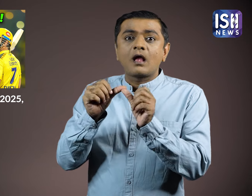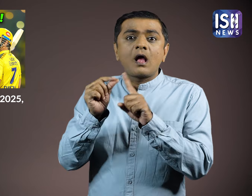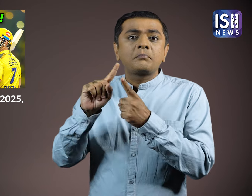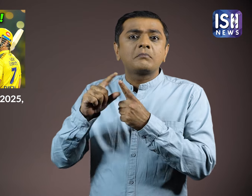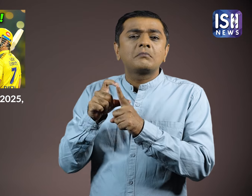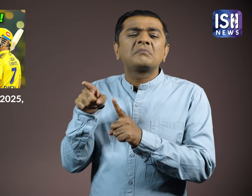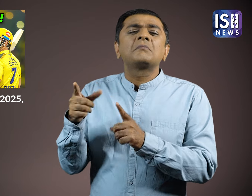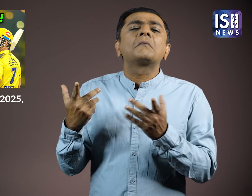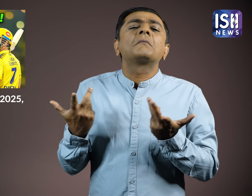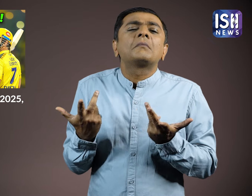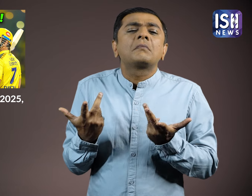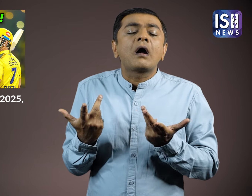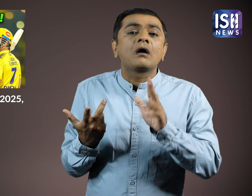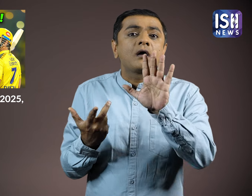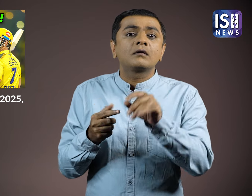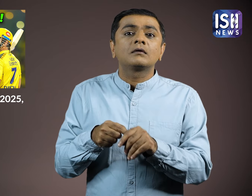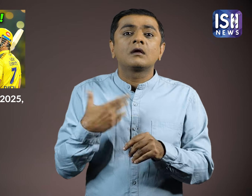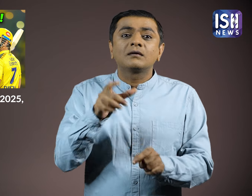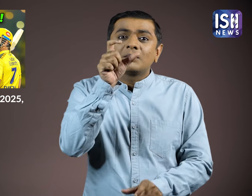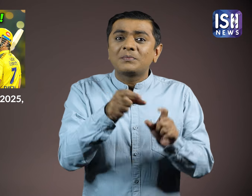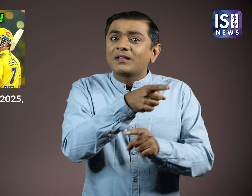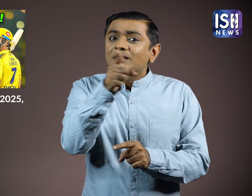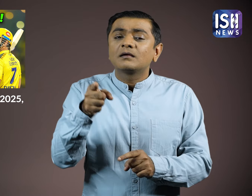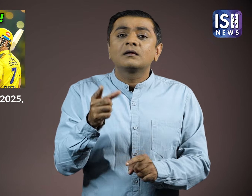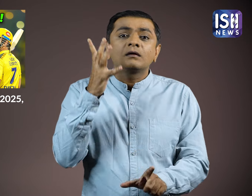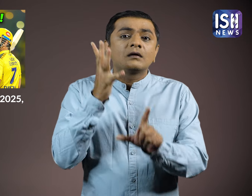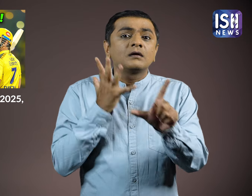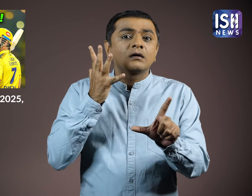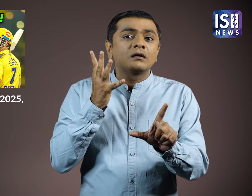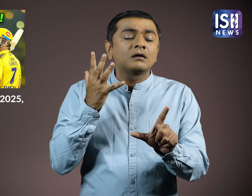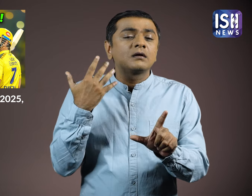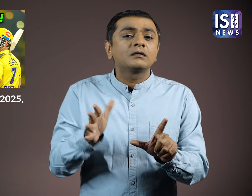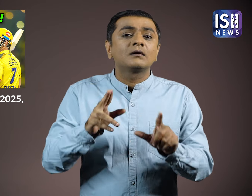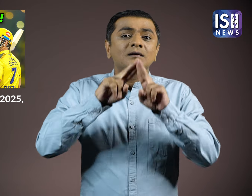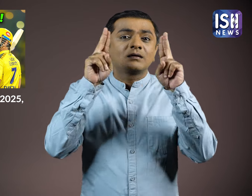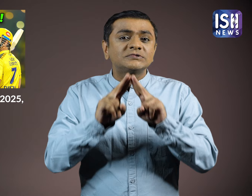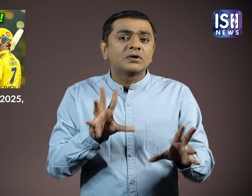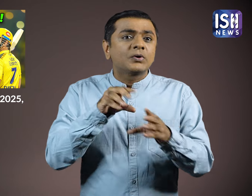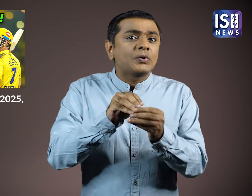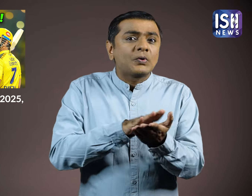Uncapped players are those players who have not played any international cricket in the last five years.